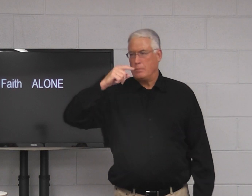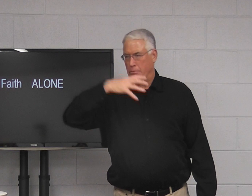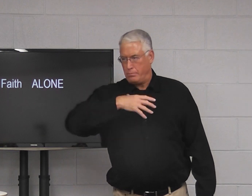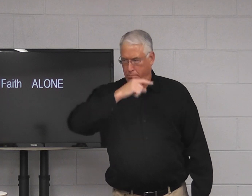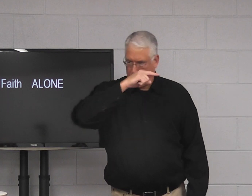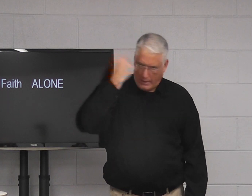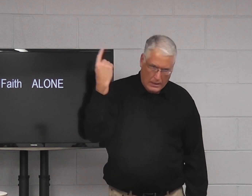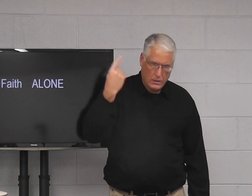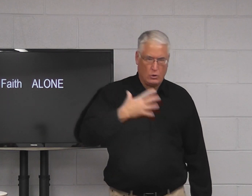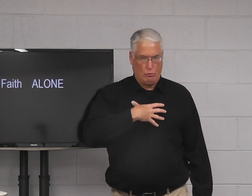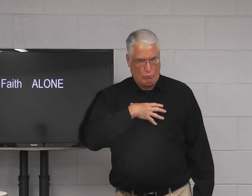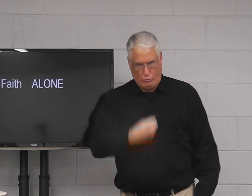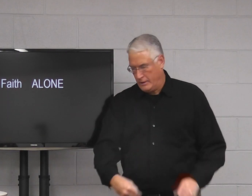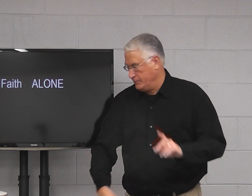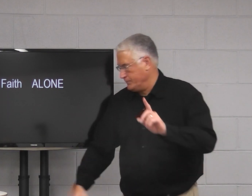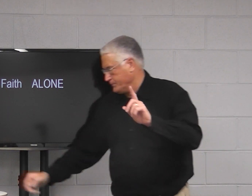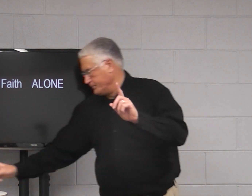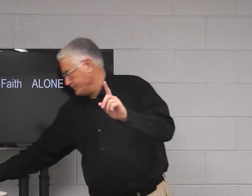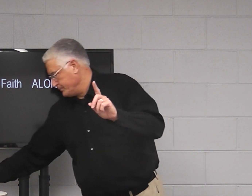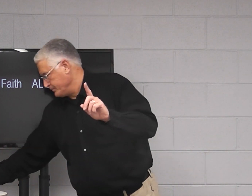it is clear, it is black and white.